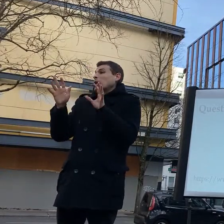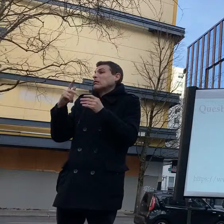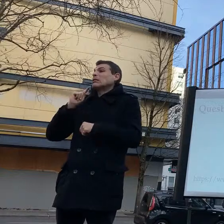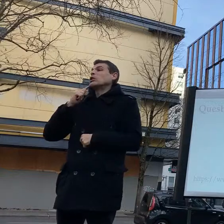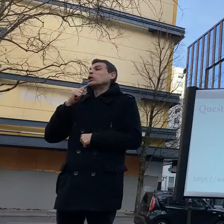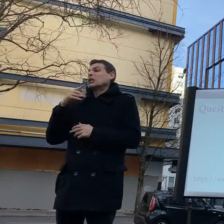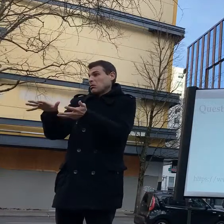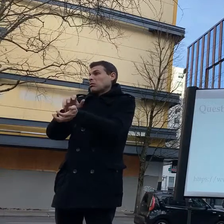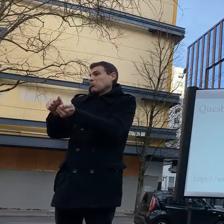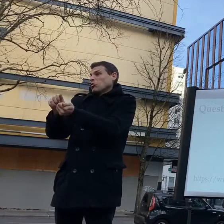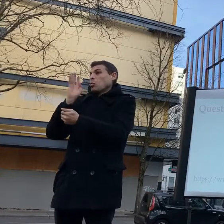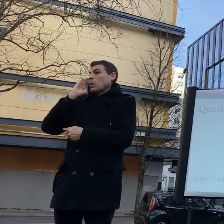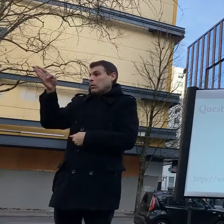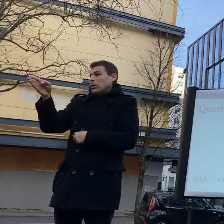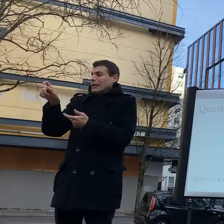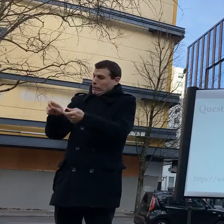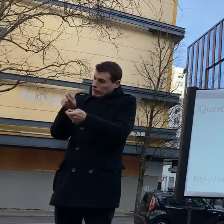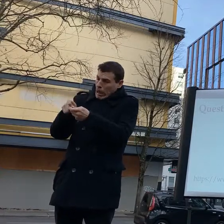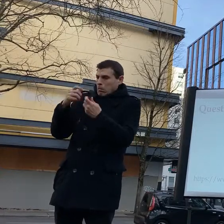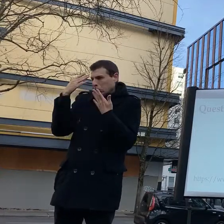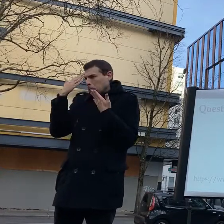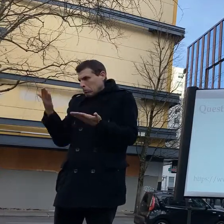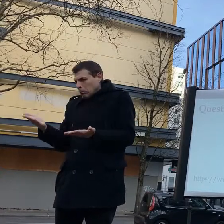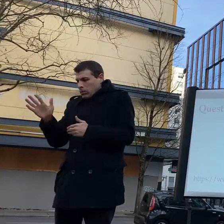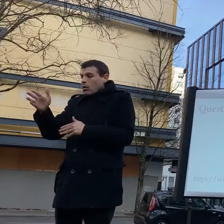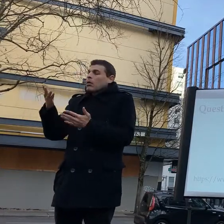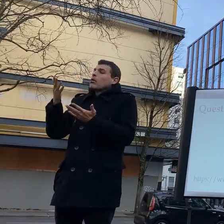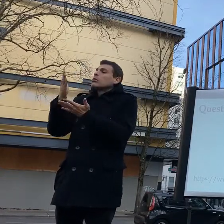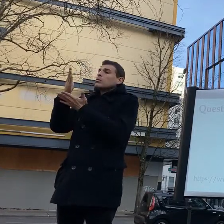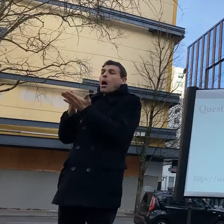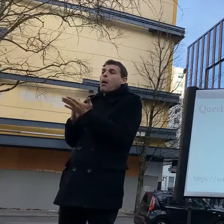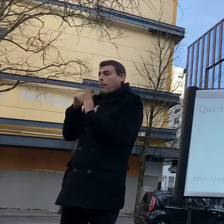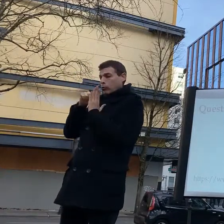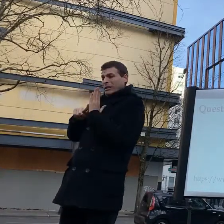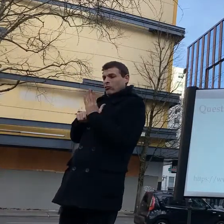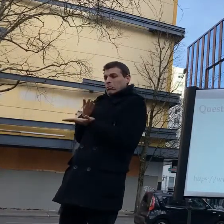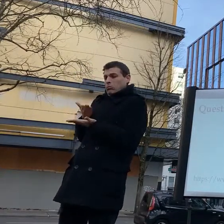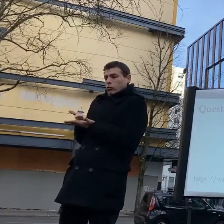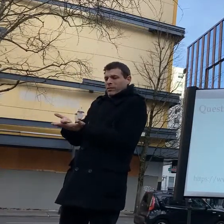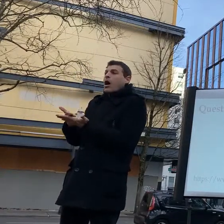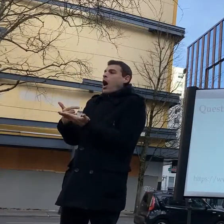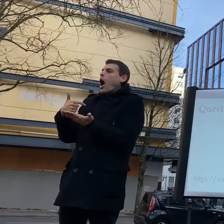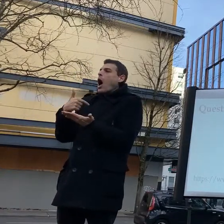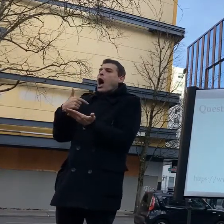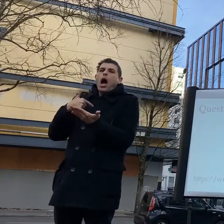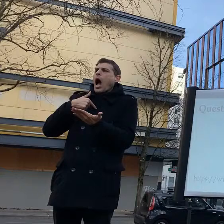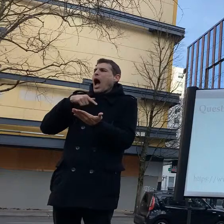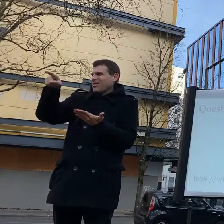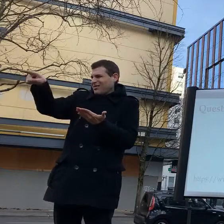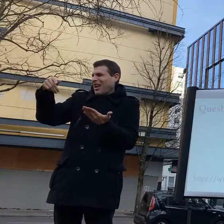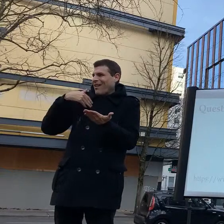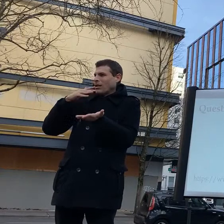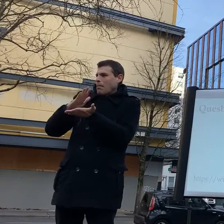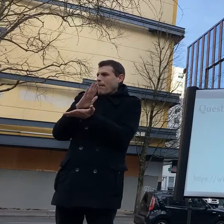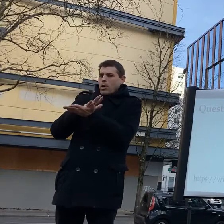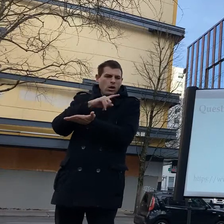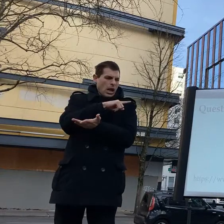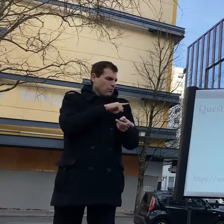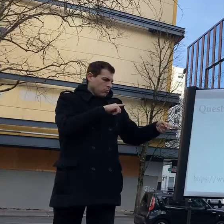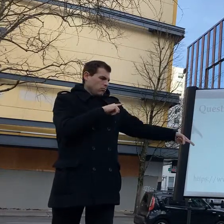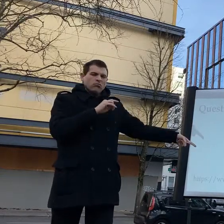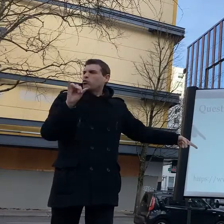actually makes bone growth and development a very difficult thing for salmon and so you get